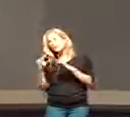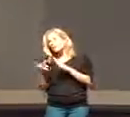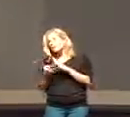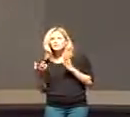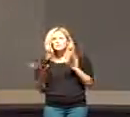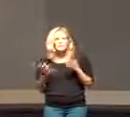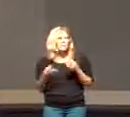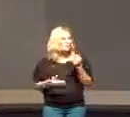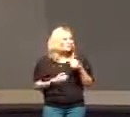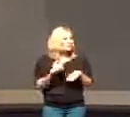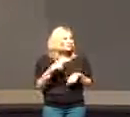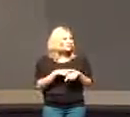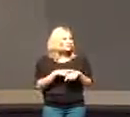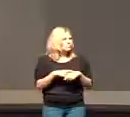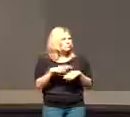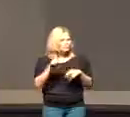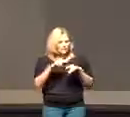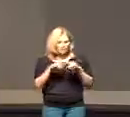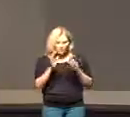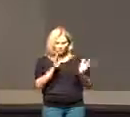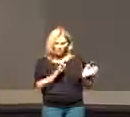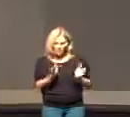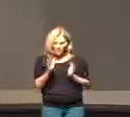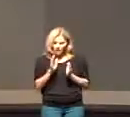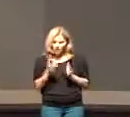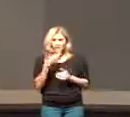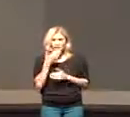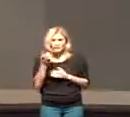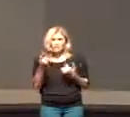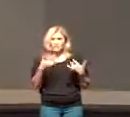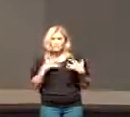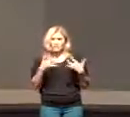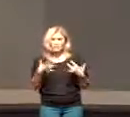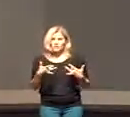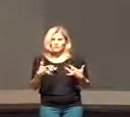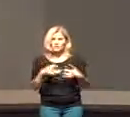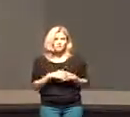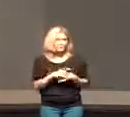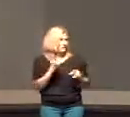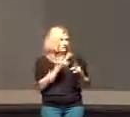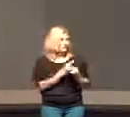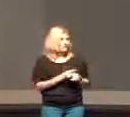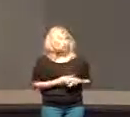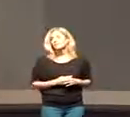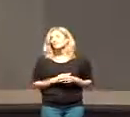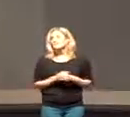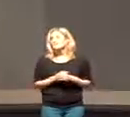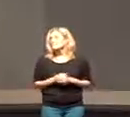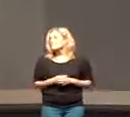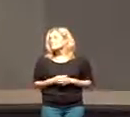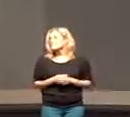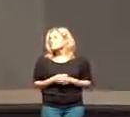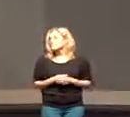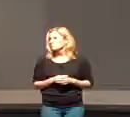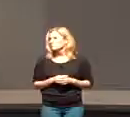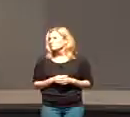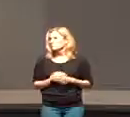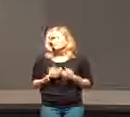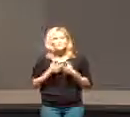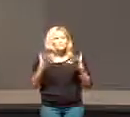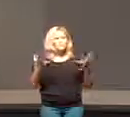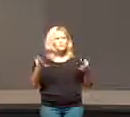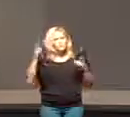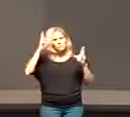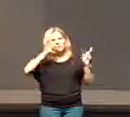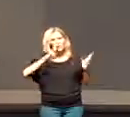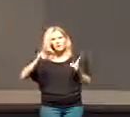do but most of the time when we make our own plans we have the best intentions at heart don't we we generally want to honor God